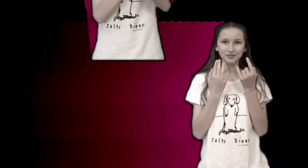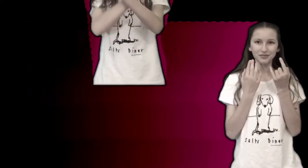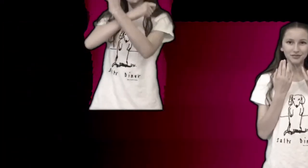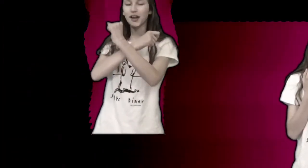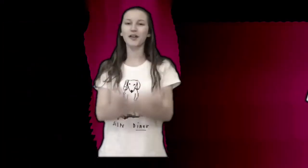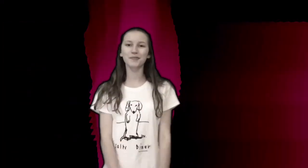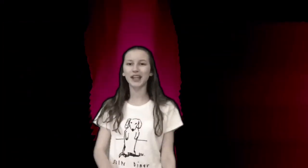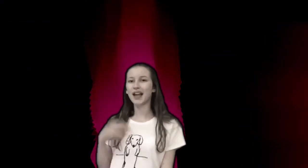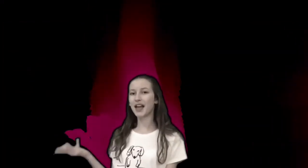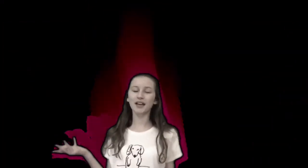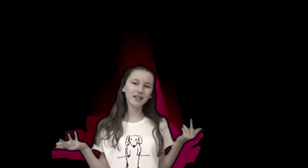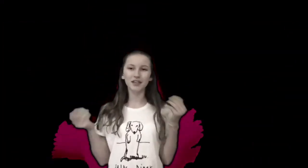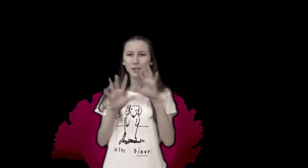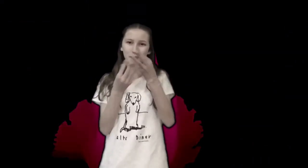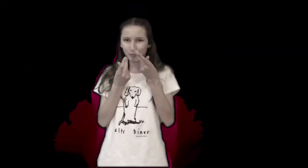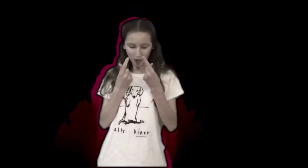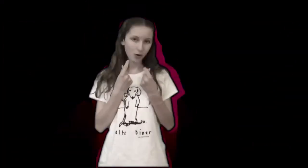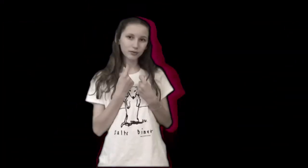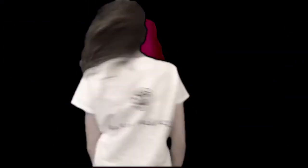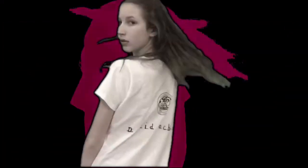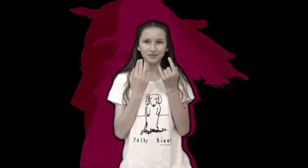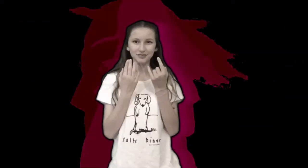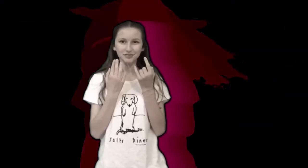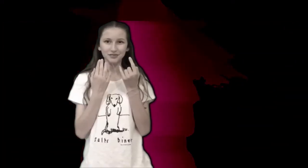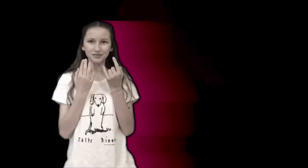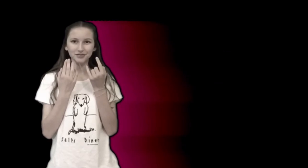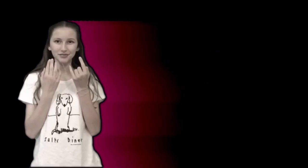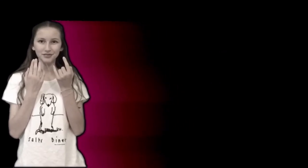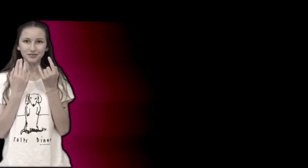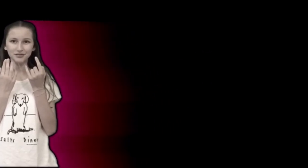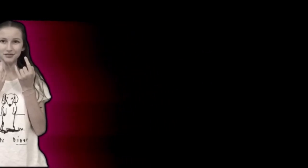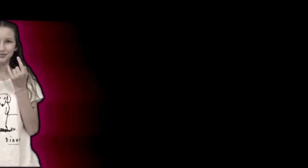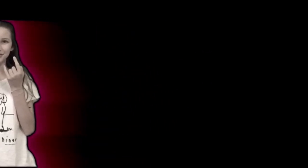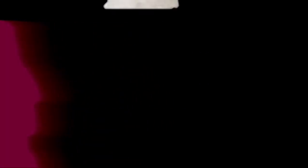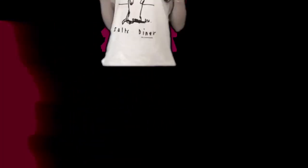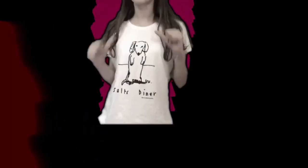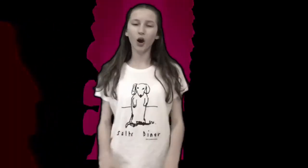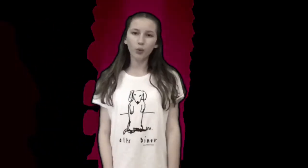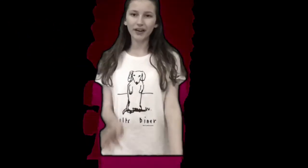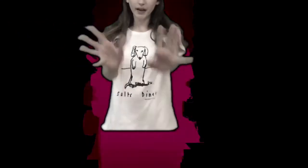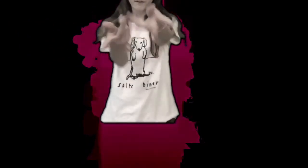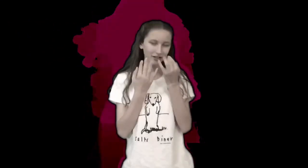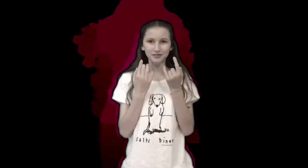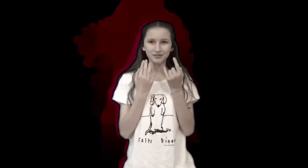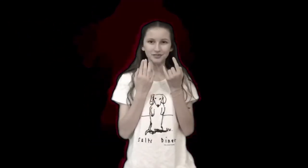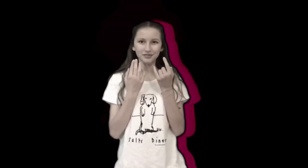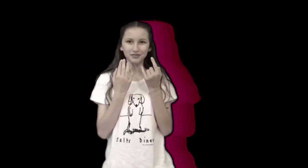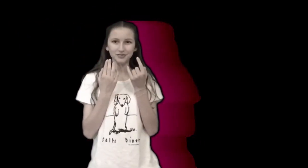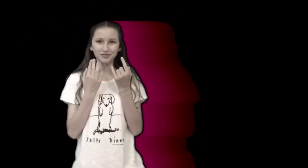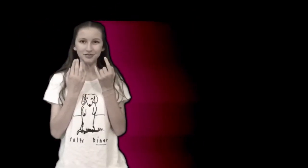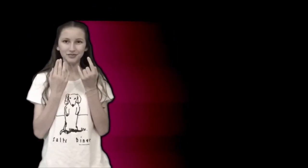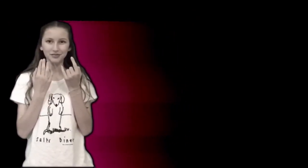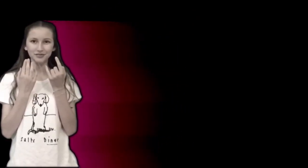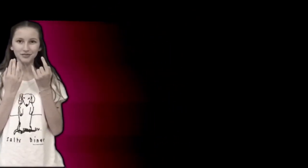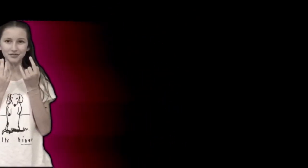Guess this is all we know, this feeling's all we know